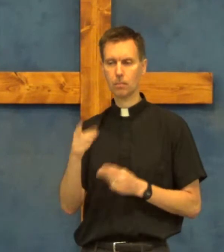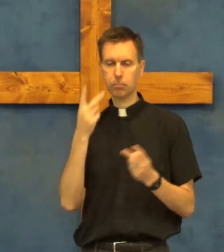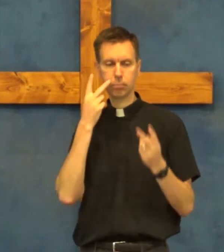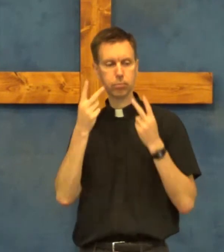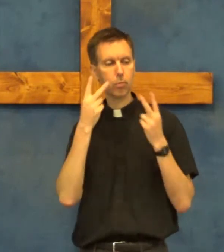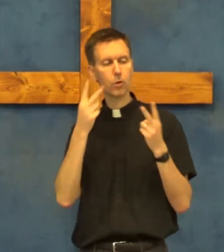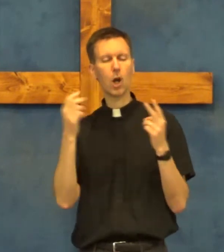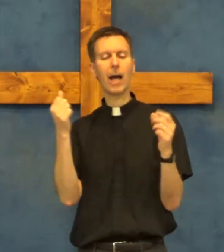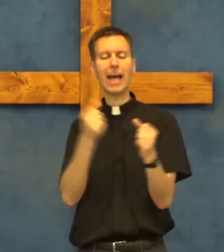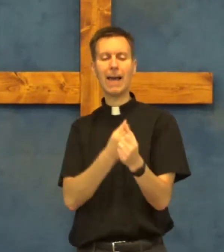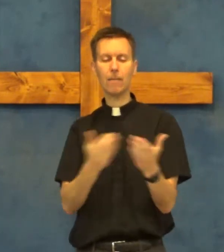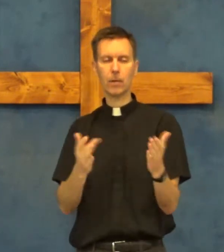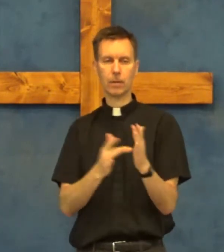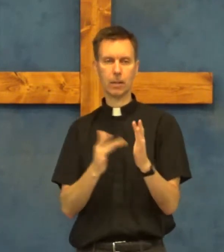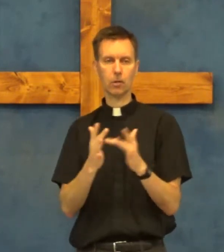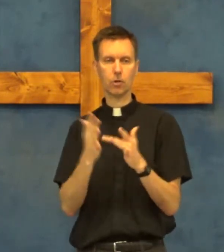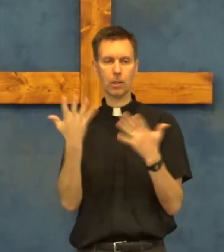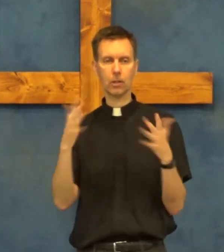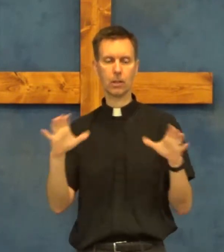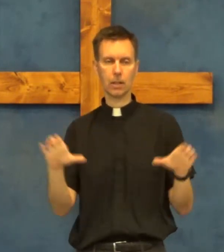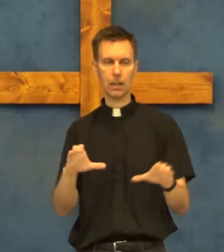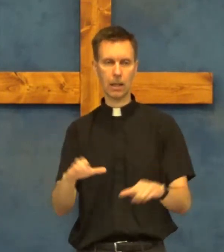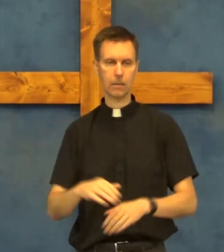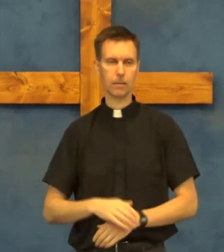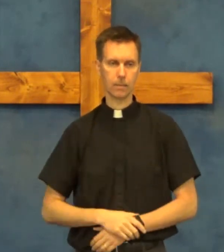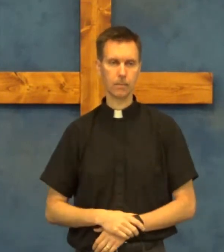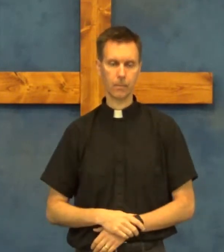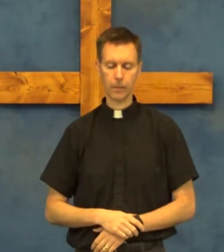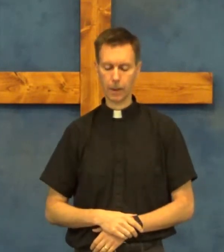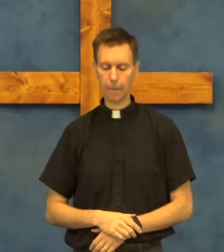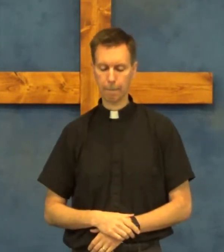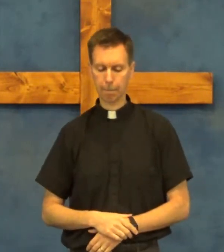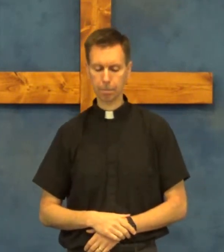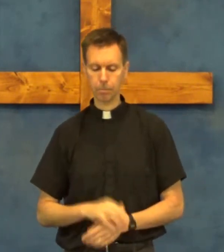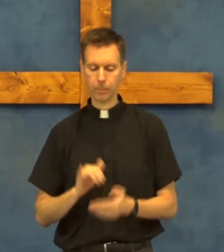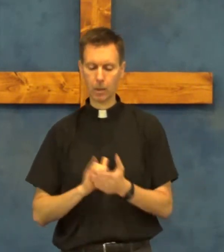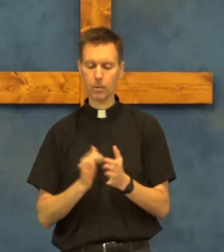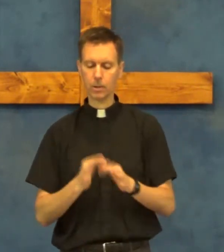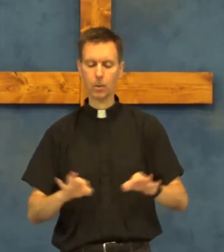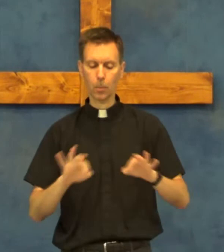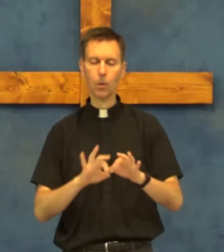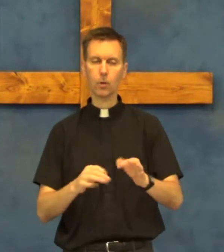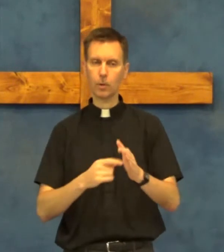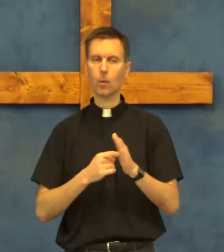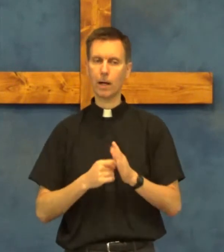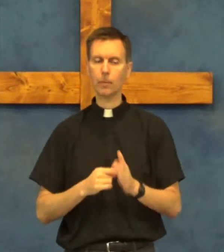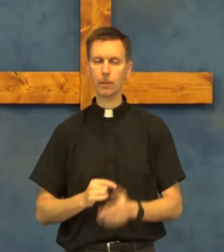saw everything that jesus had done that was an important requirement